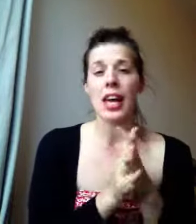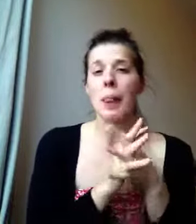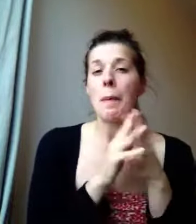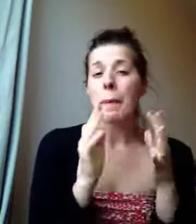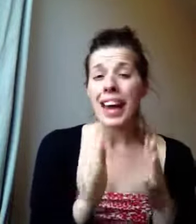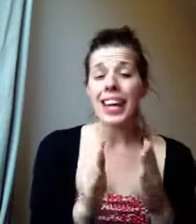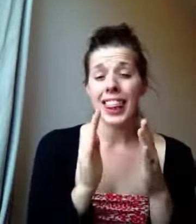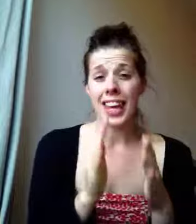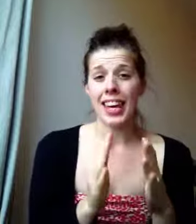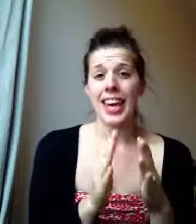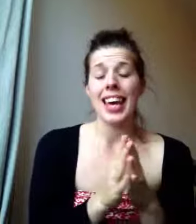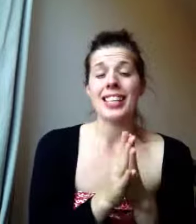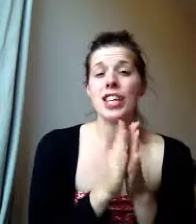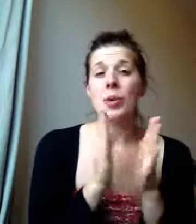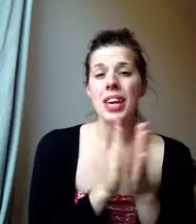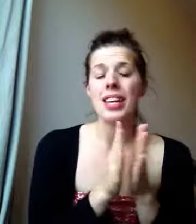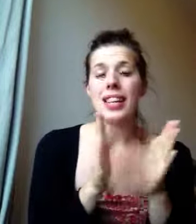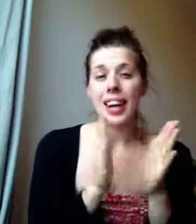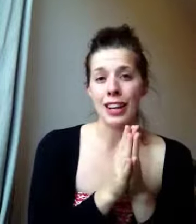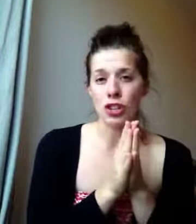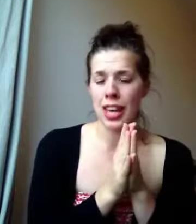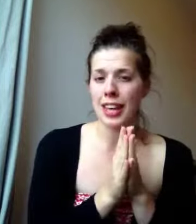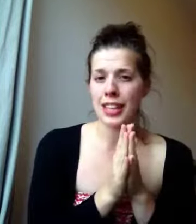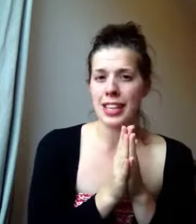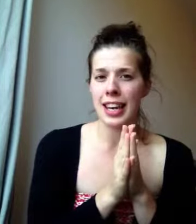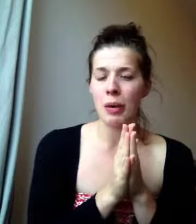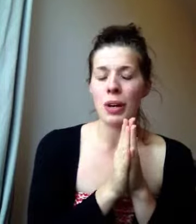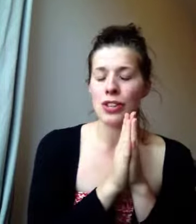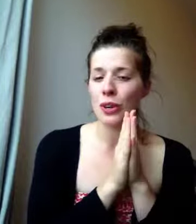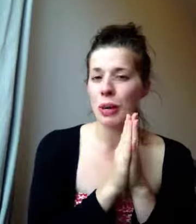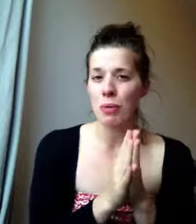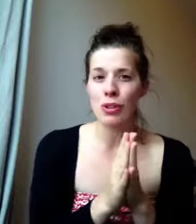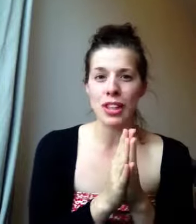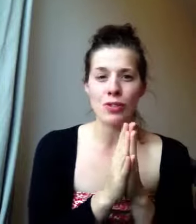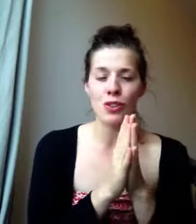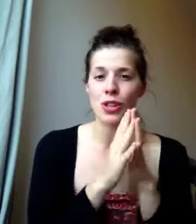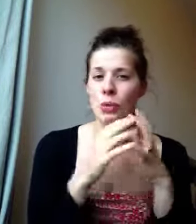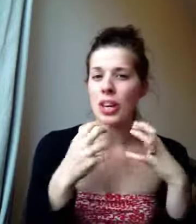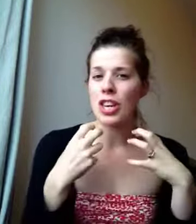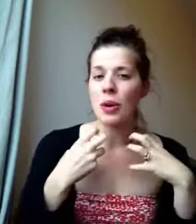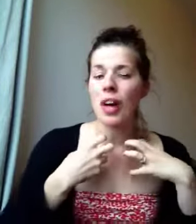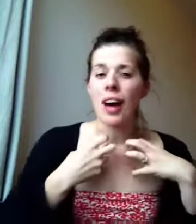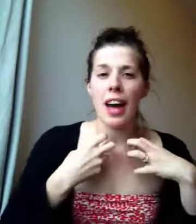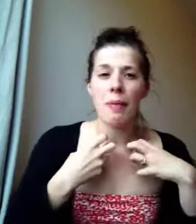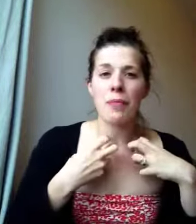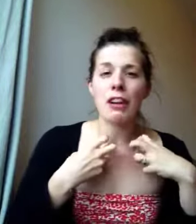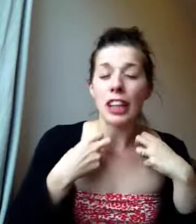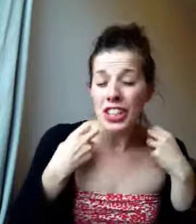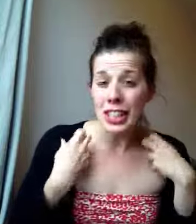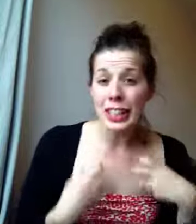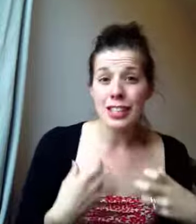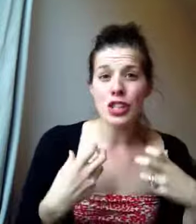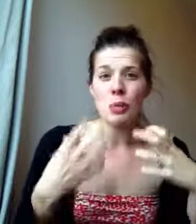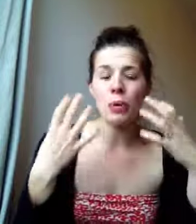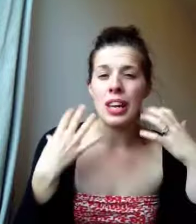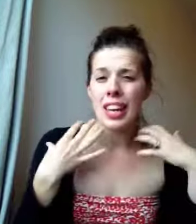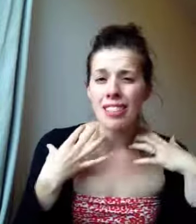The main thing is that you eat a naturally healthy diet where you don't eat processed foods, where you learn to listen to your body and